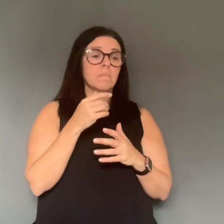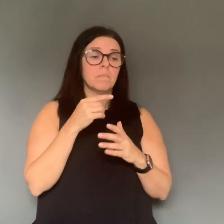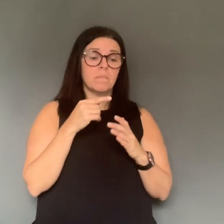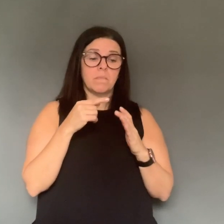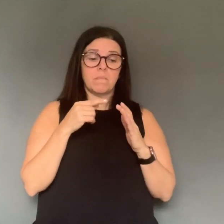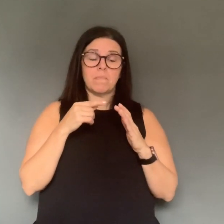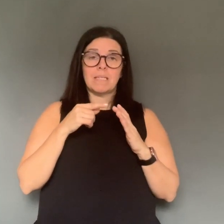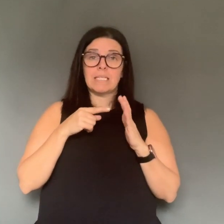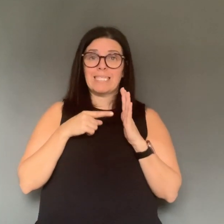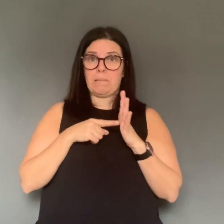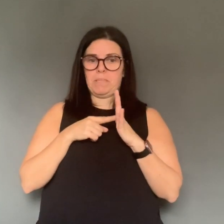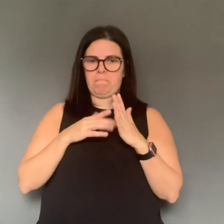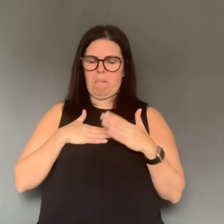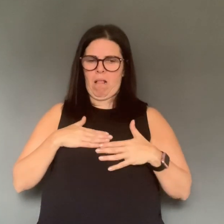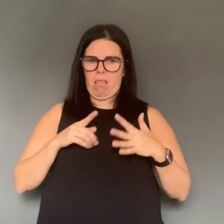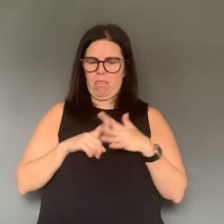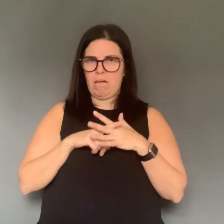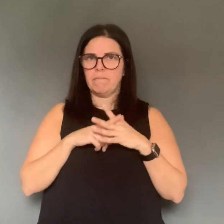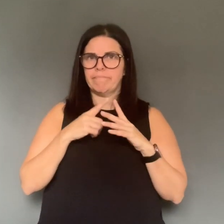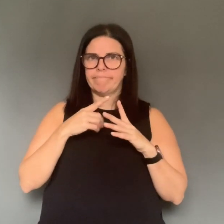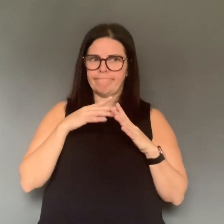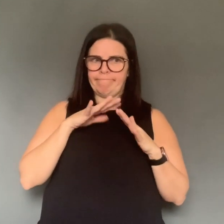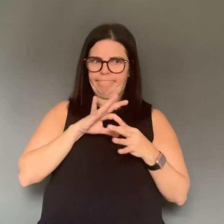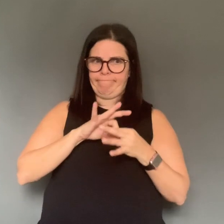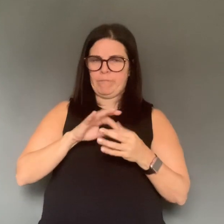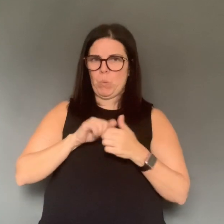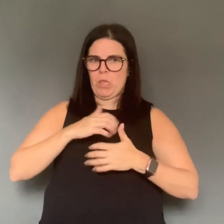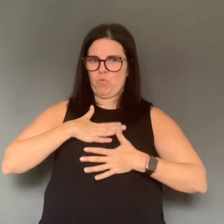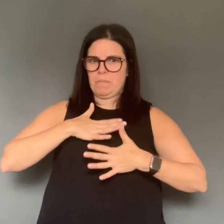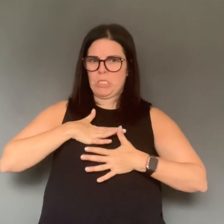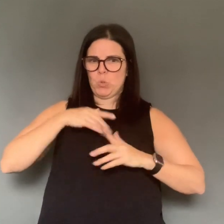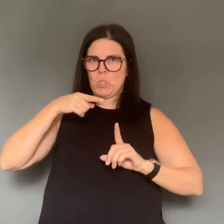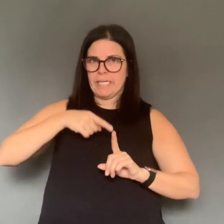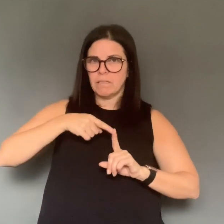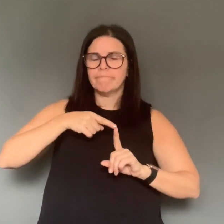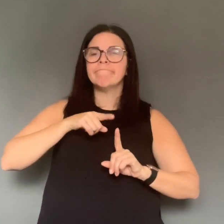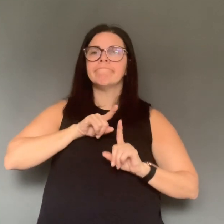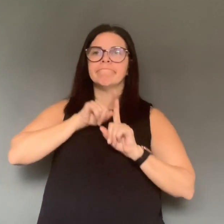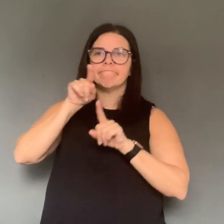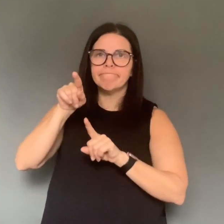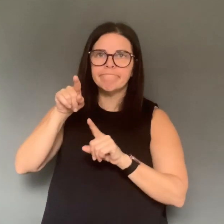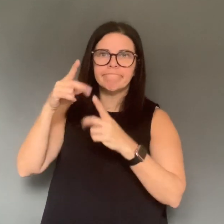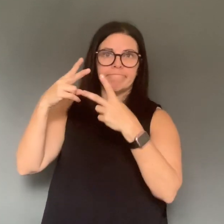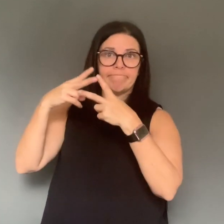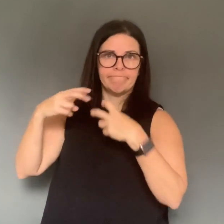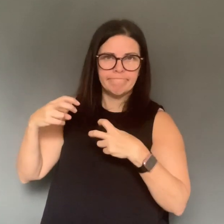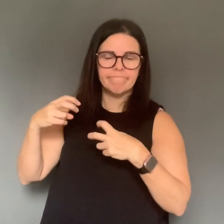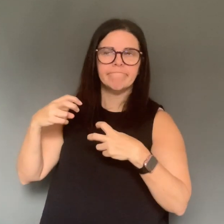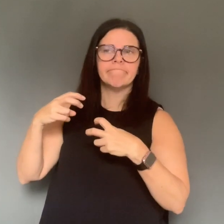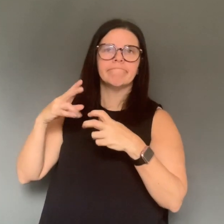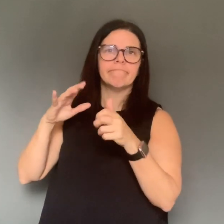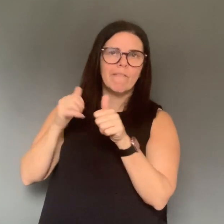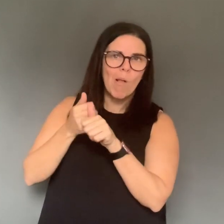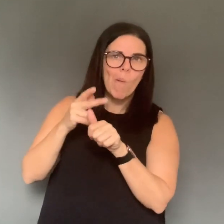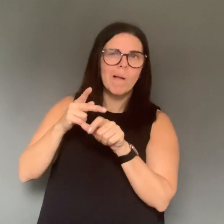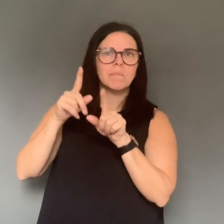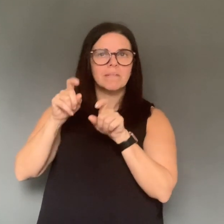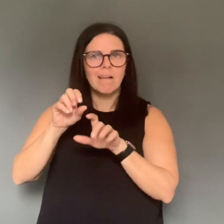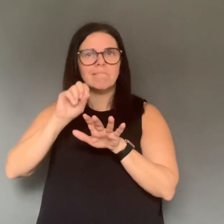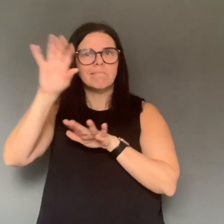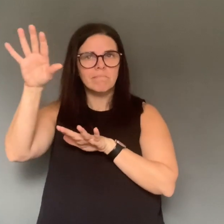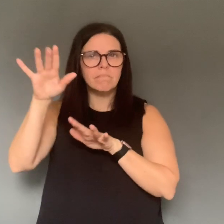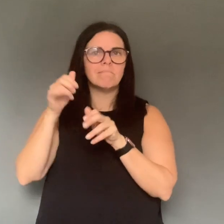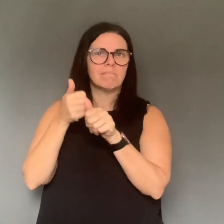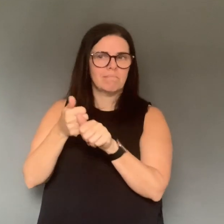symptoms? It was, uh, it was, uh, resulting from some symptoms suggestive of, uh, respiratory conditions and where he was